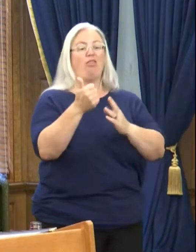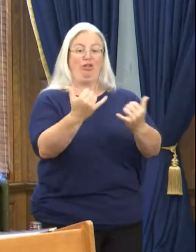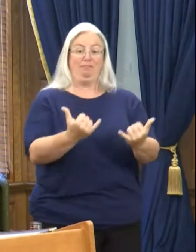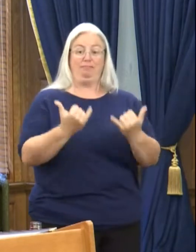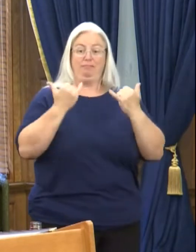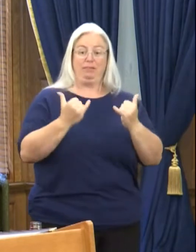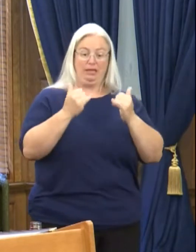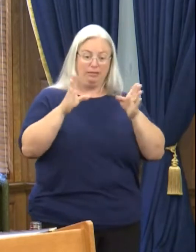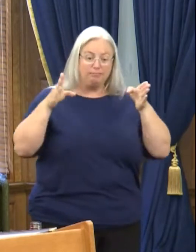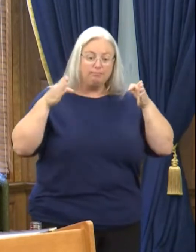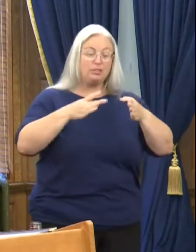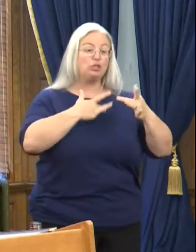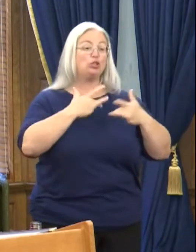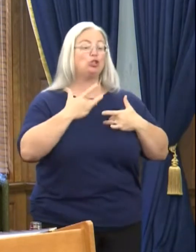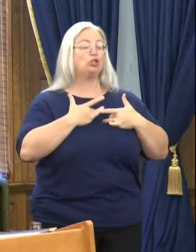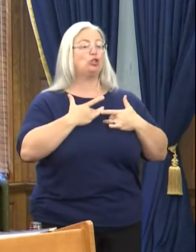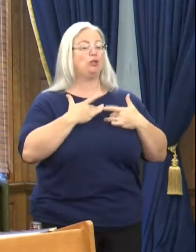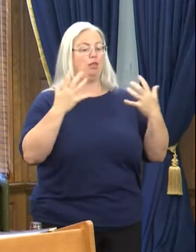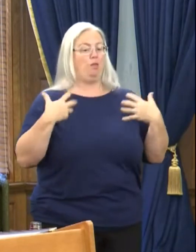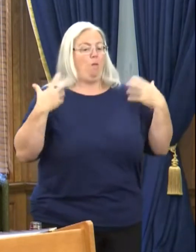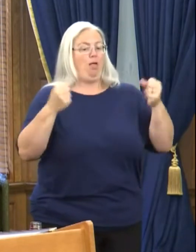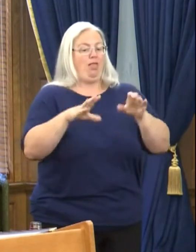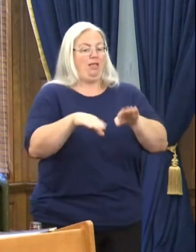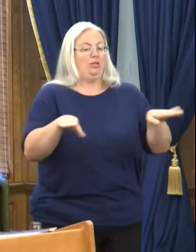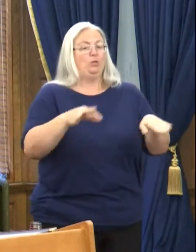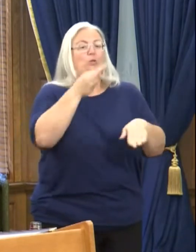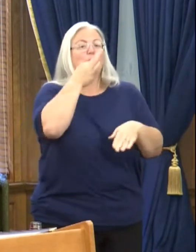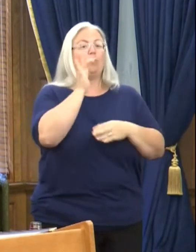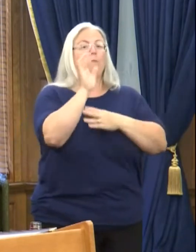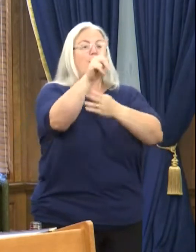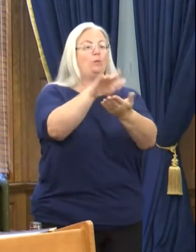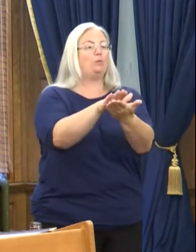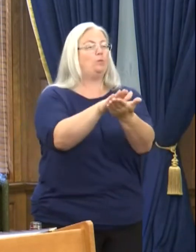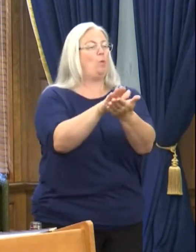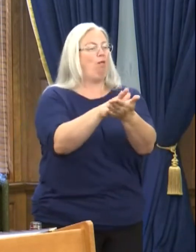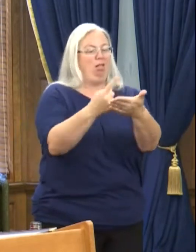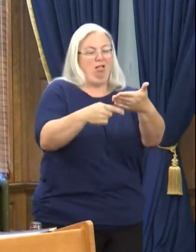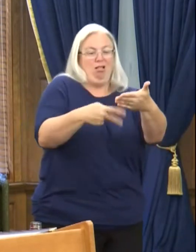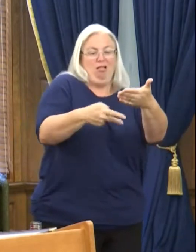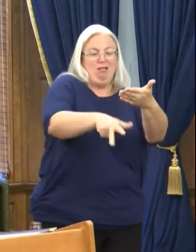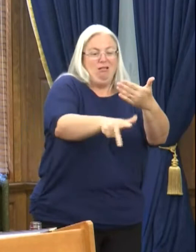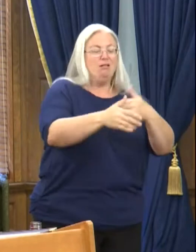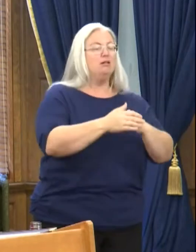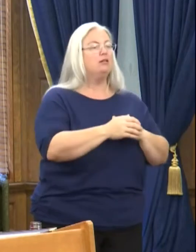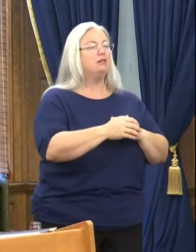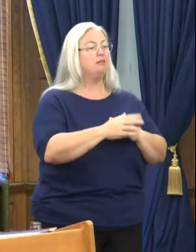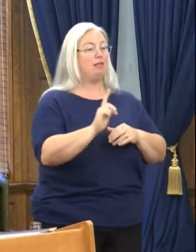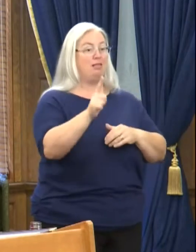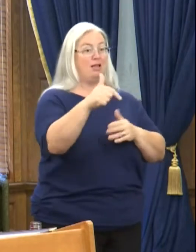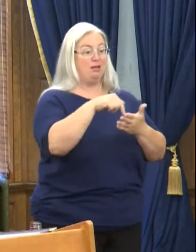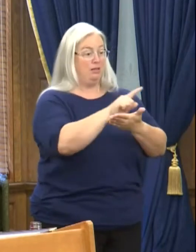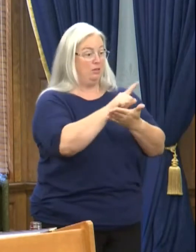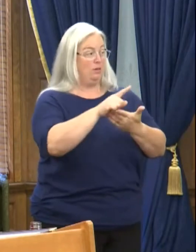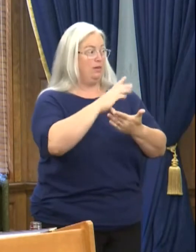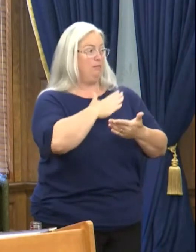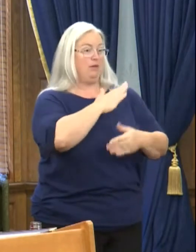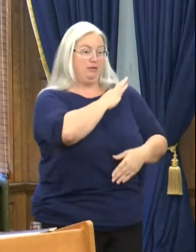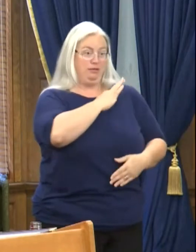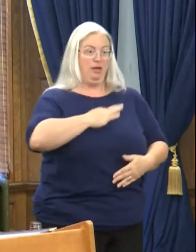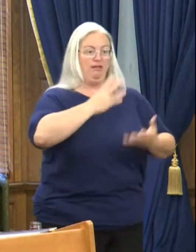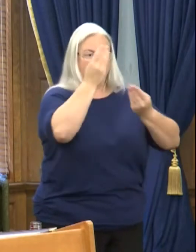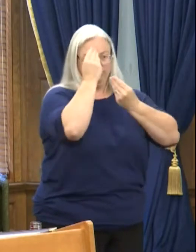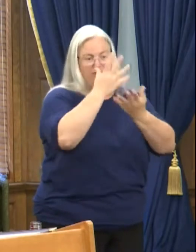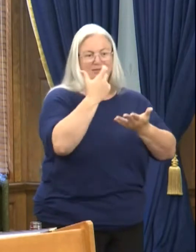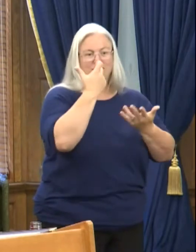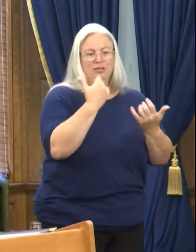-being of our children going back to school in just a matter of weeks. Later this week, my administration will be releasing updated